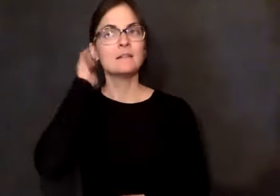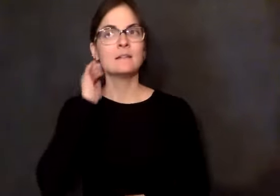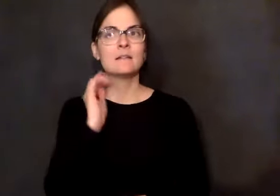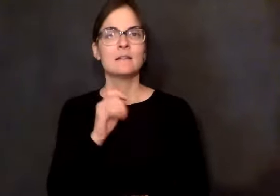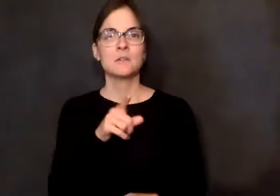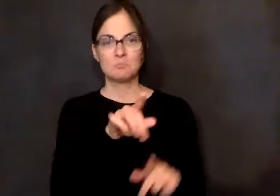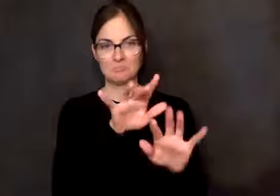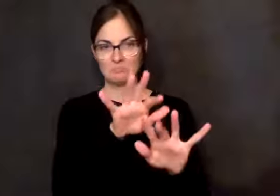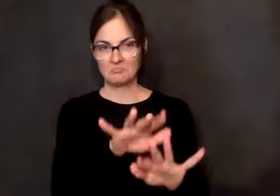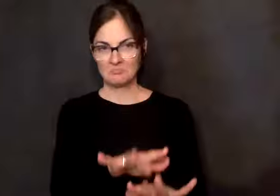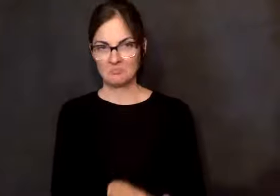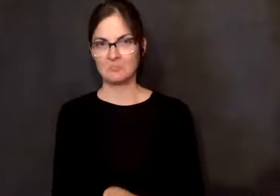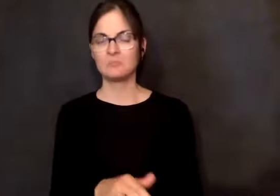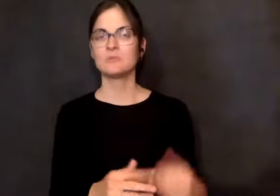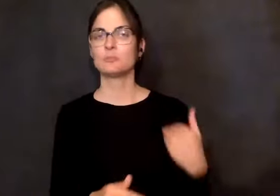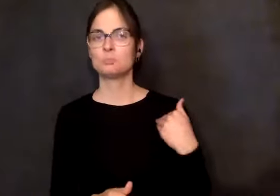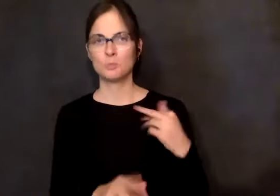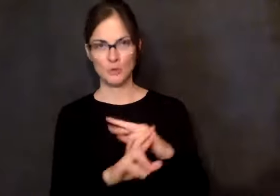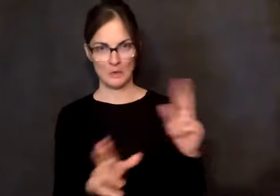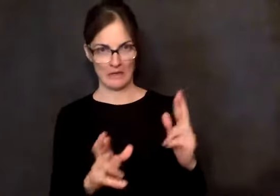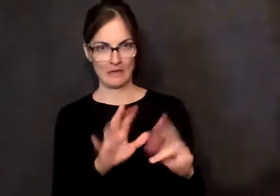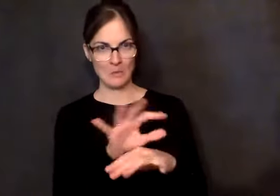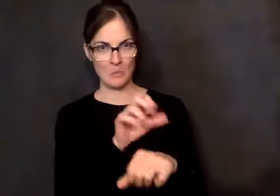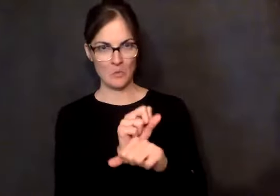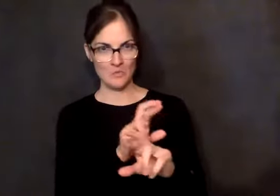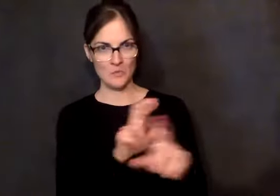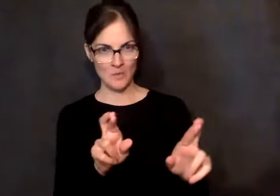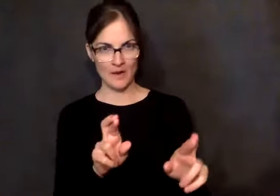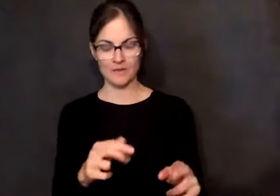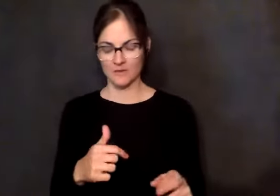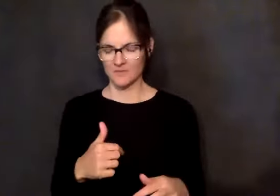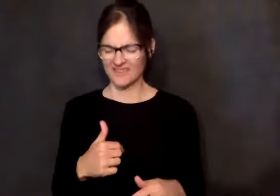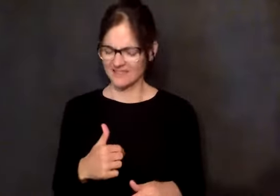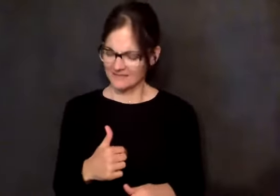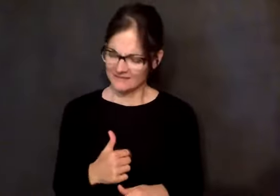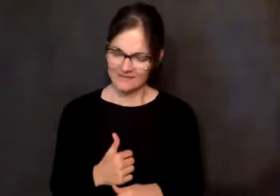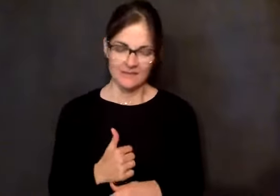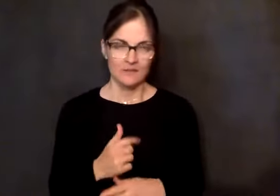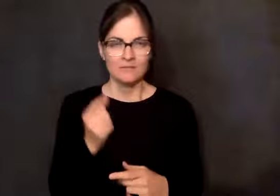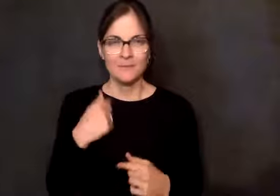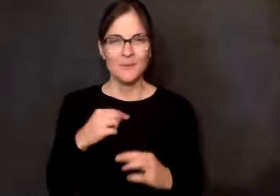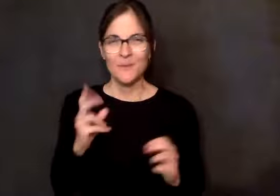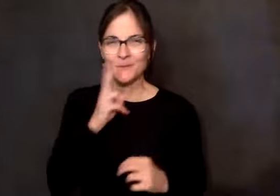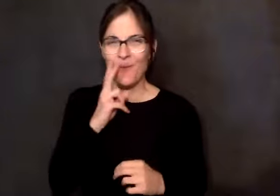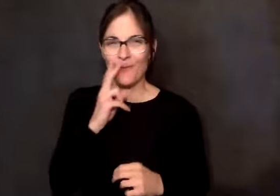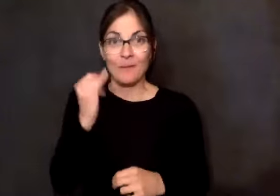And when he called me back, I walk into the office. I was trembling. If I smoked, I would have needed a cigarette if I took it by.